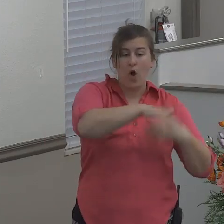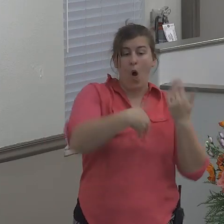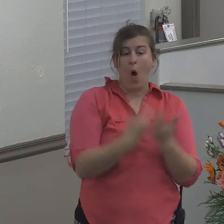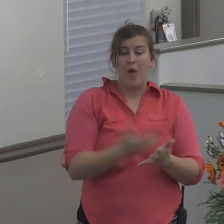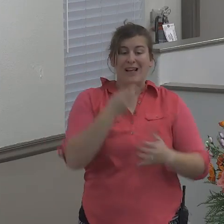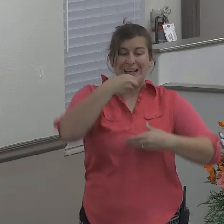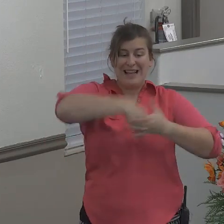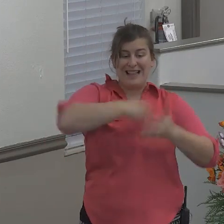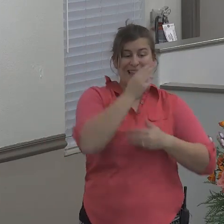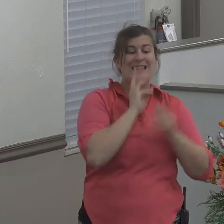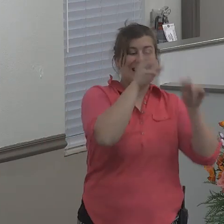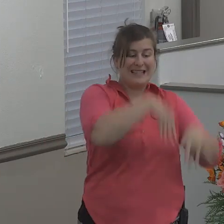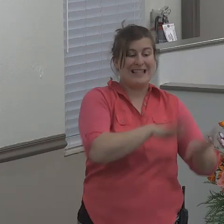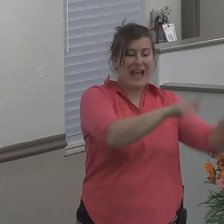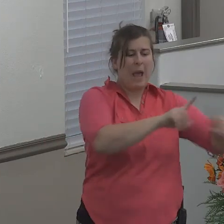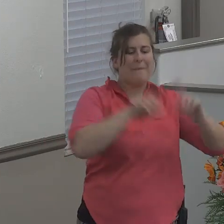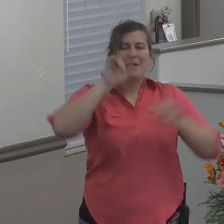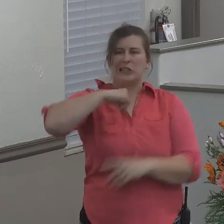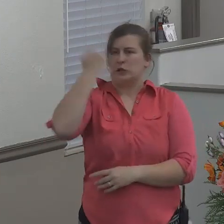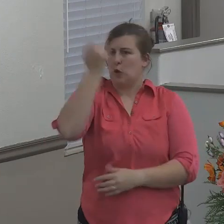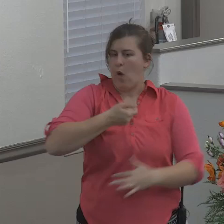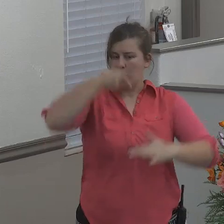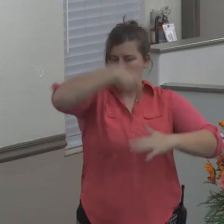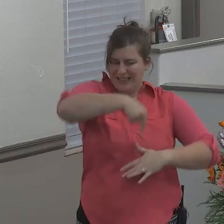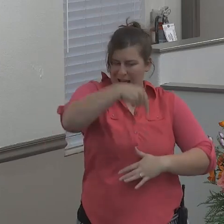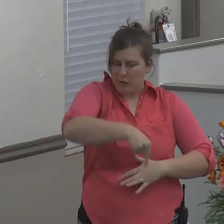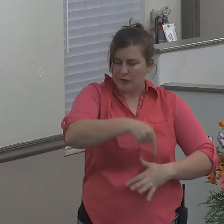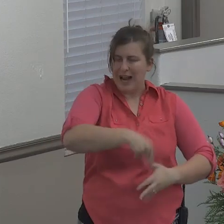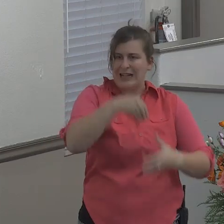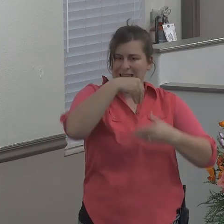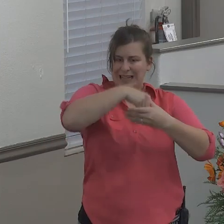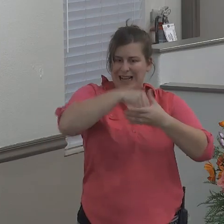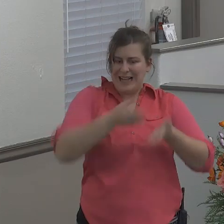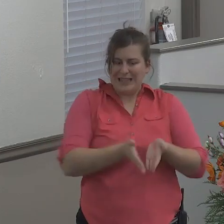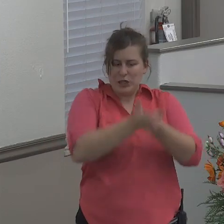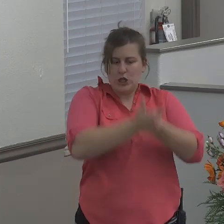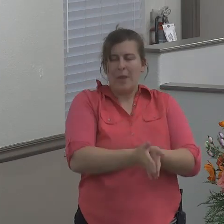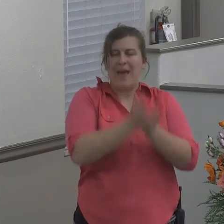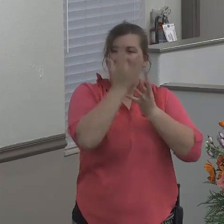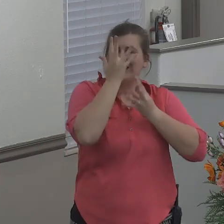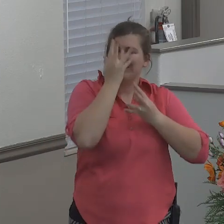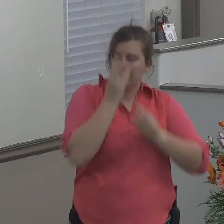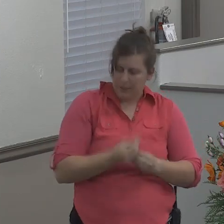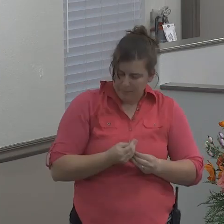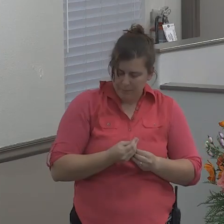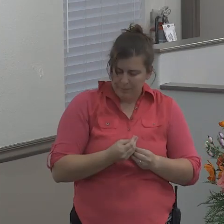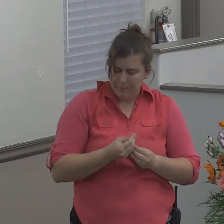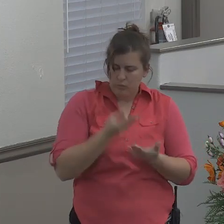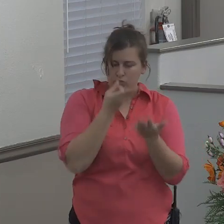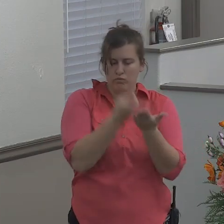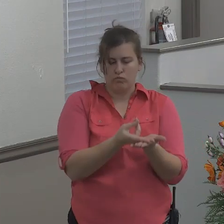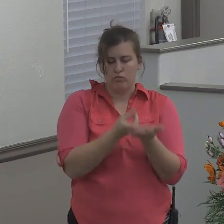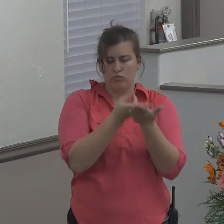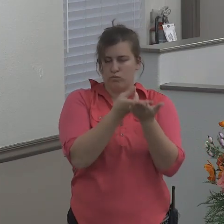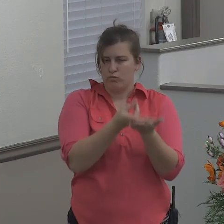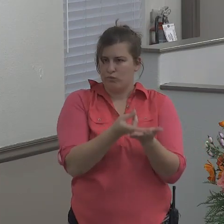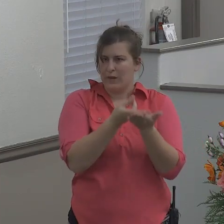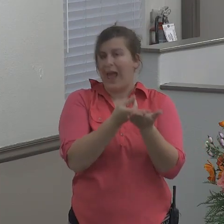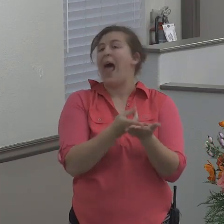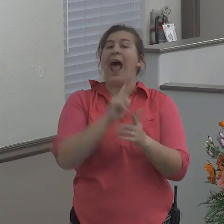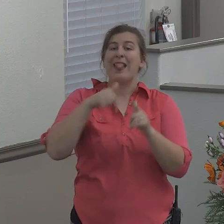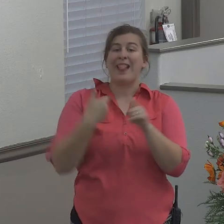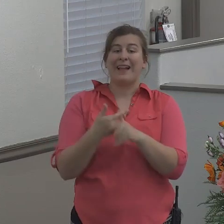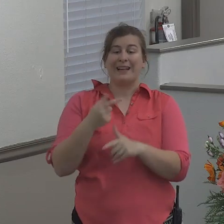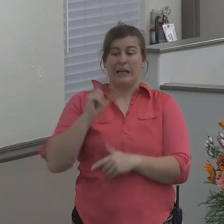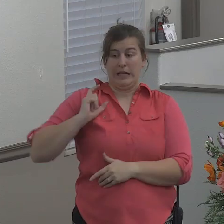But Jonah was gone down into the sides of the ship, and he lay and was fast asleep. So the shipmaster came to him,